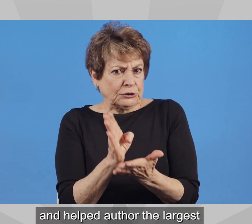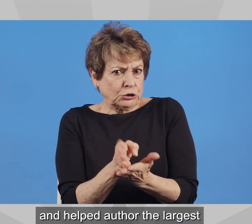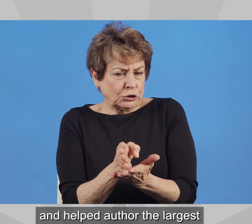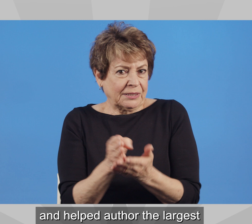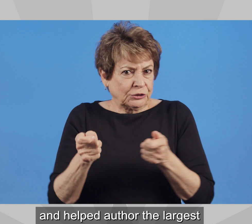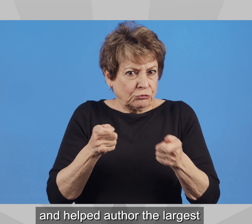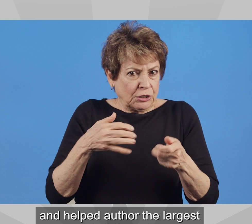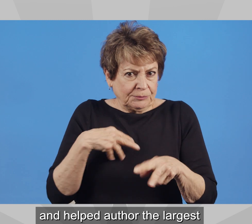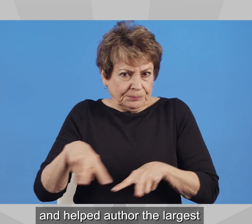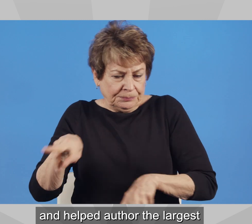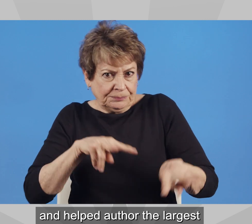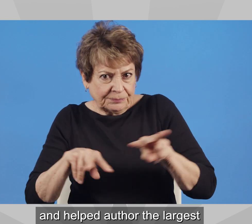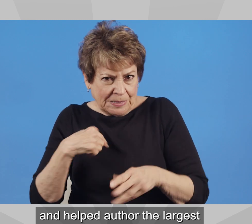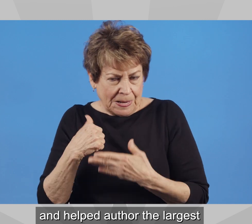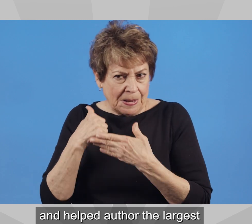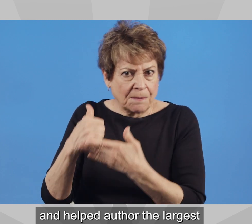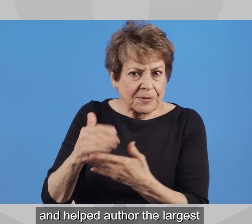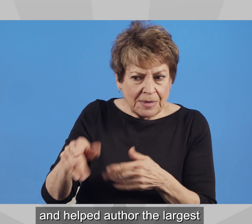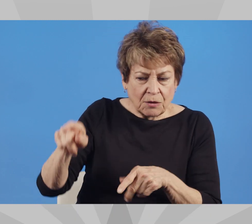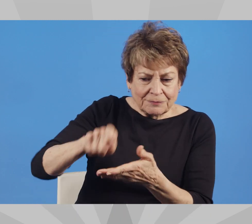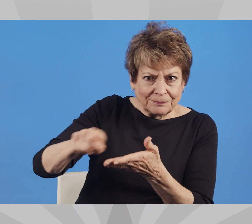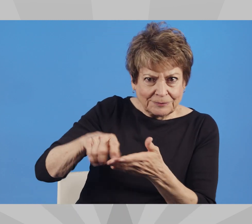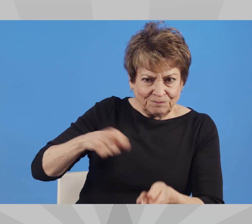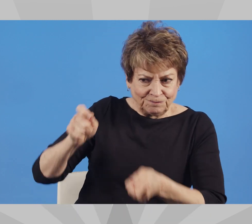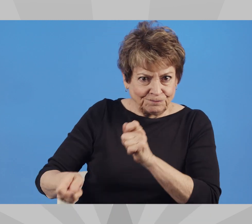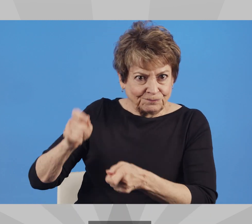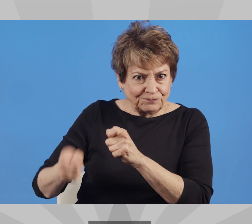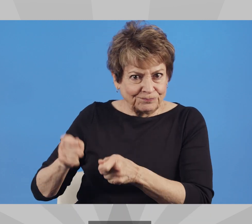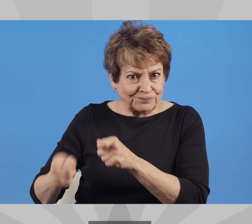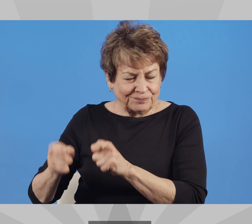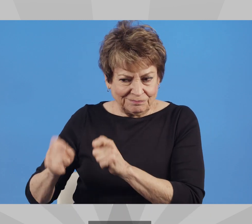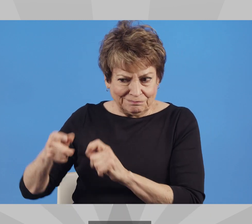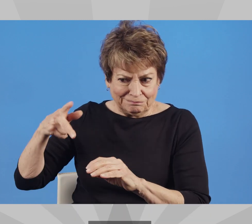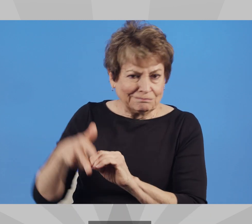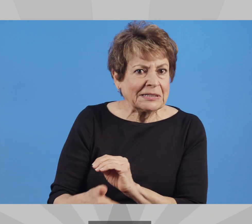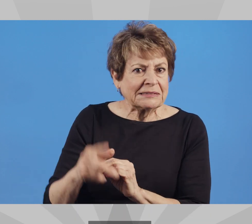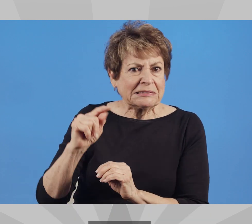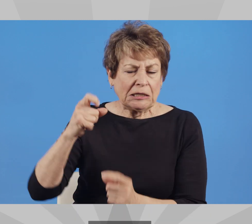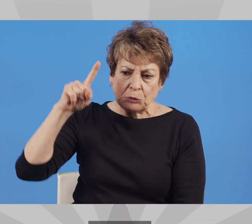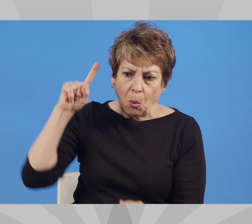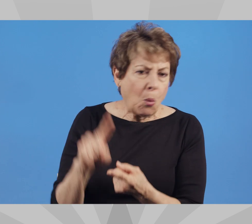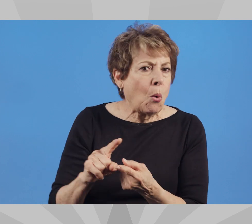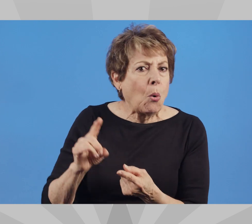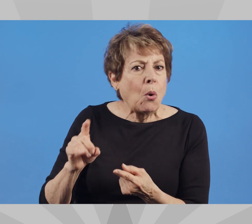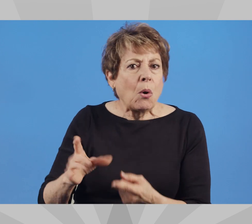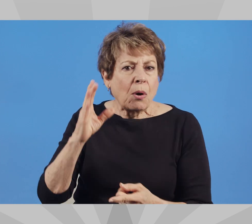largest tax cut in Arizona history. Josh's chief